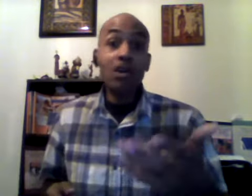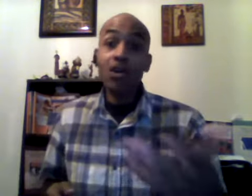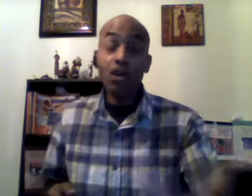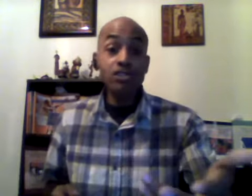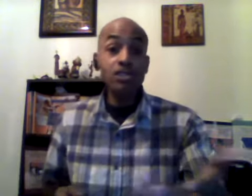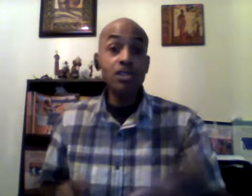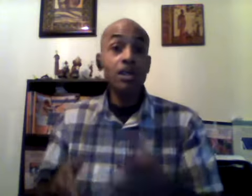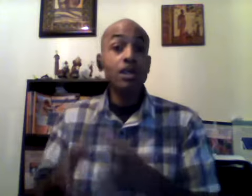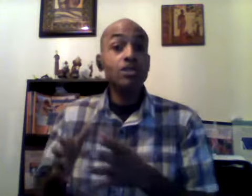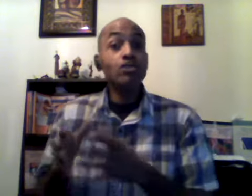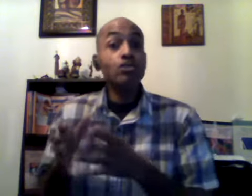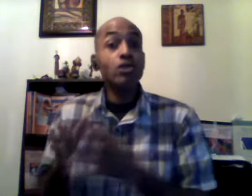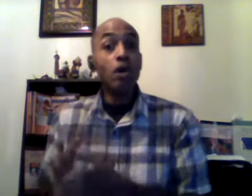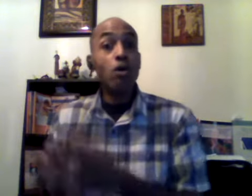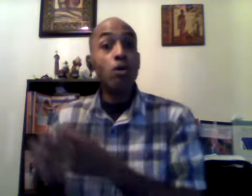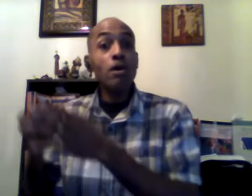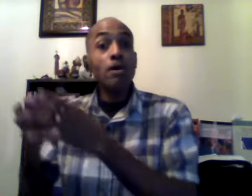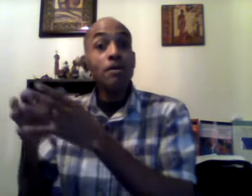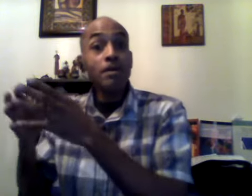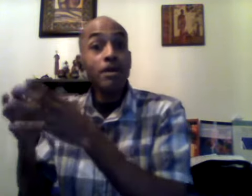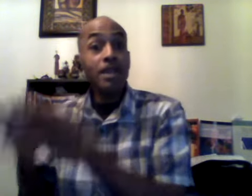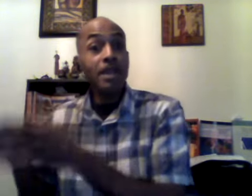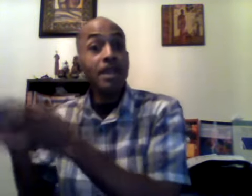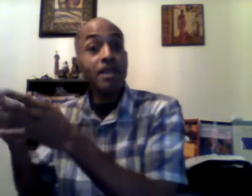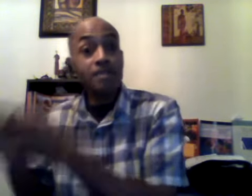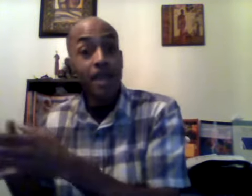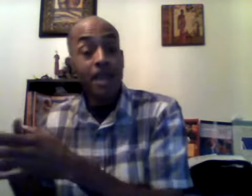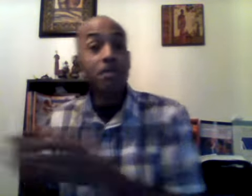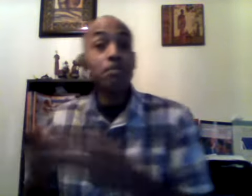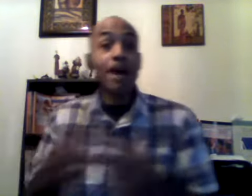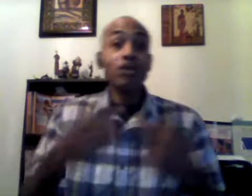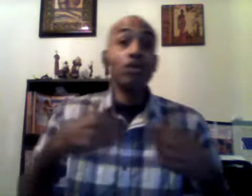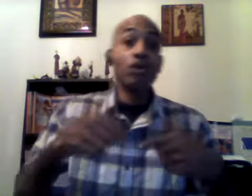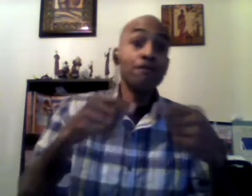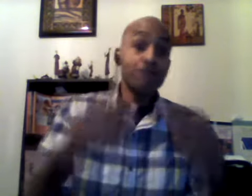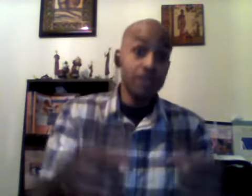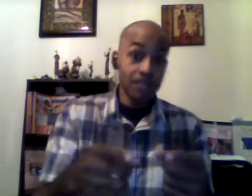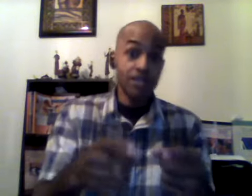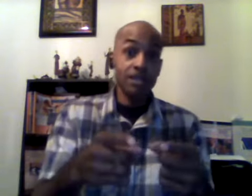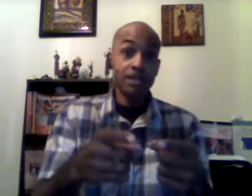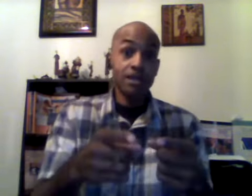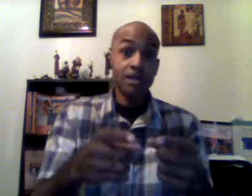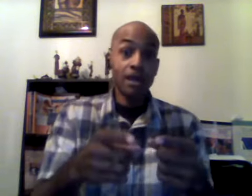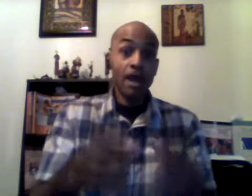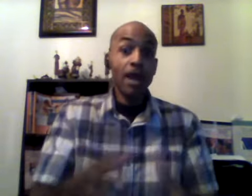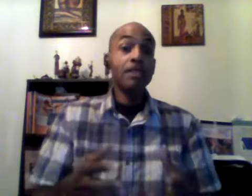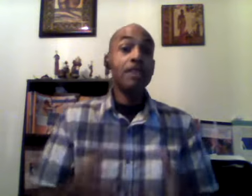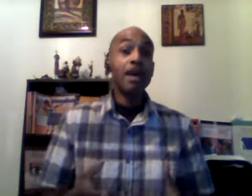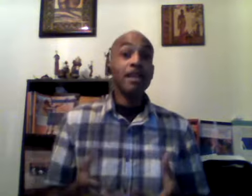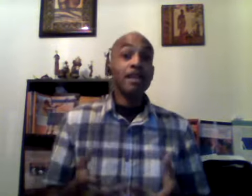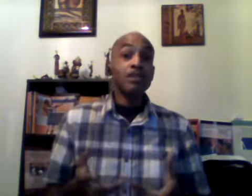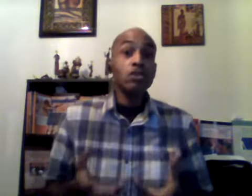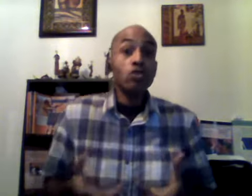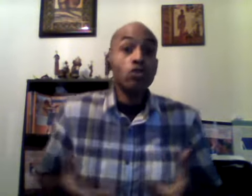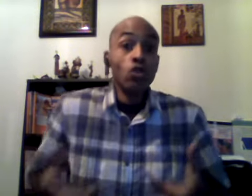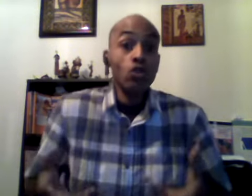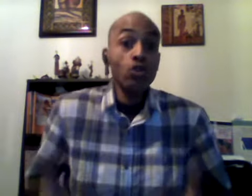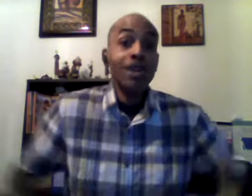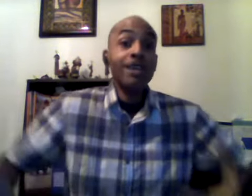cautioned to go get examined by your physician and that is so you can